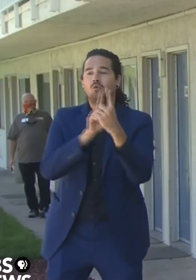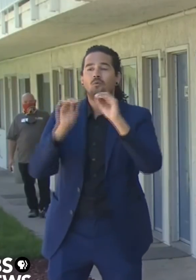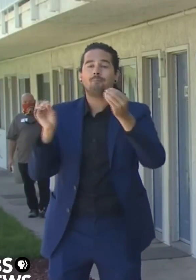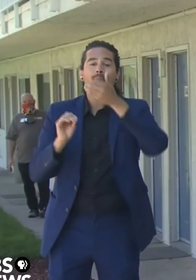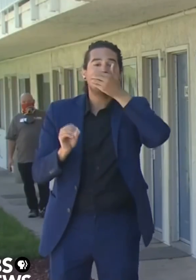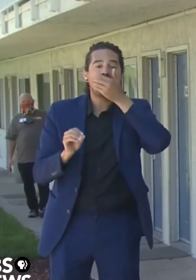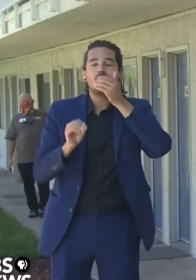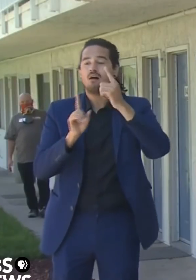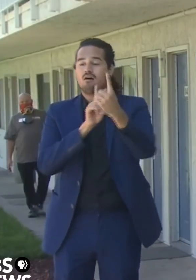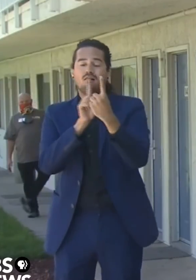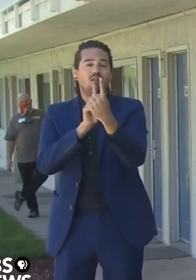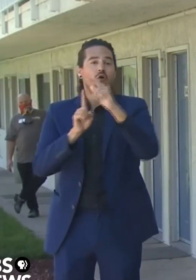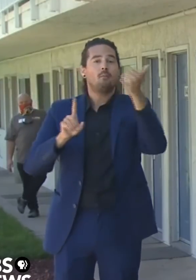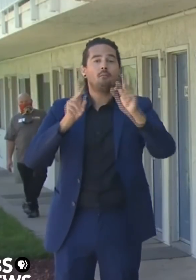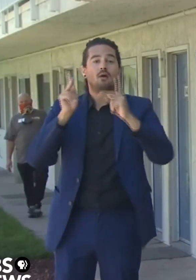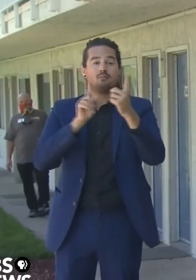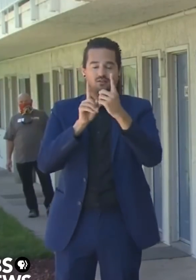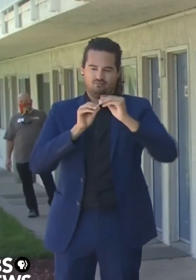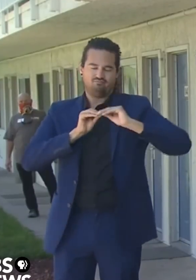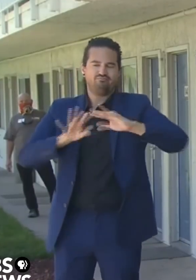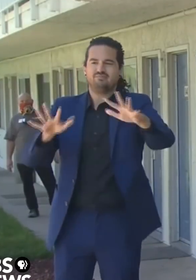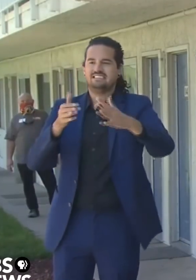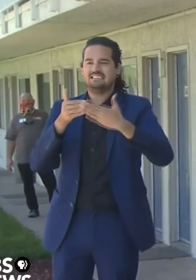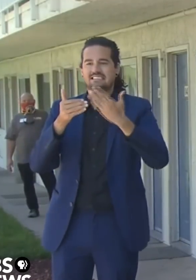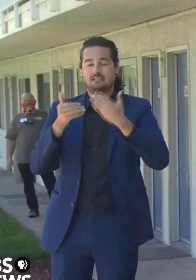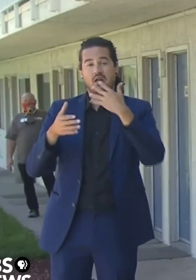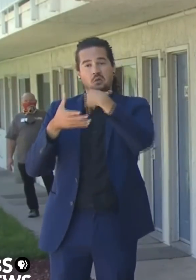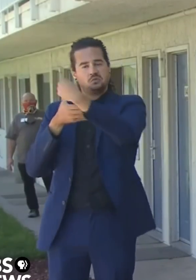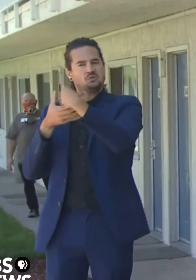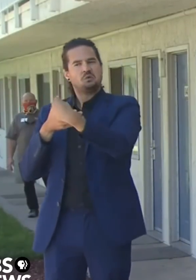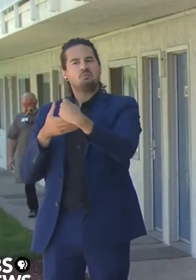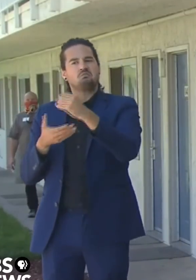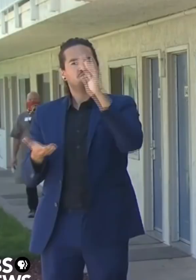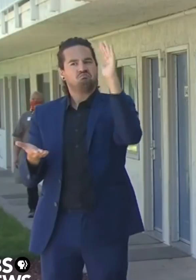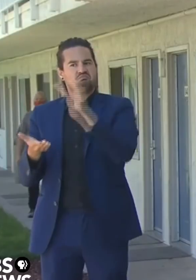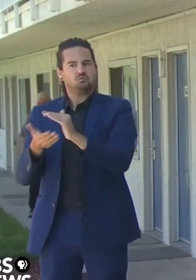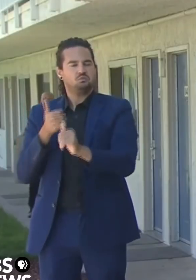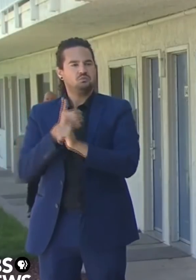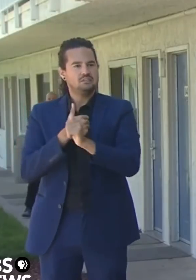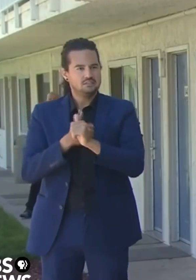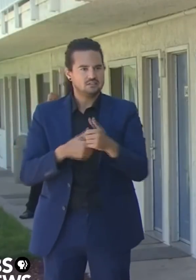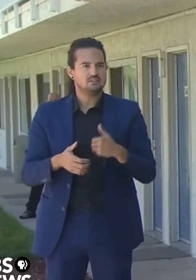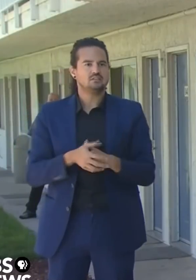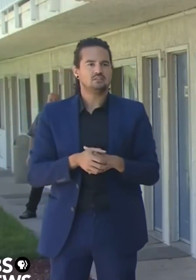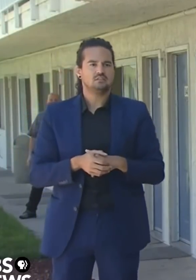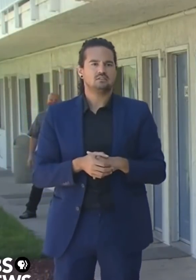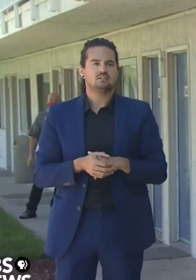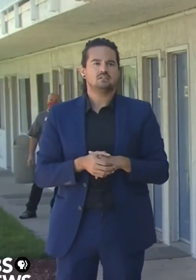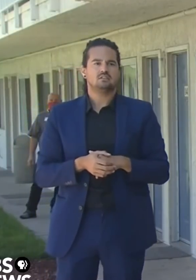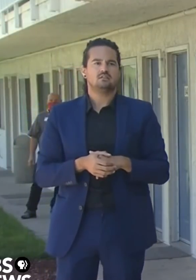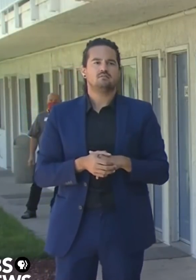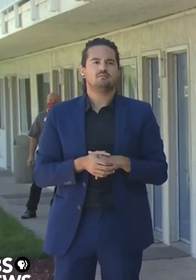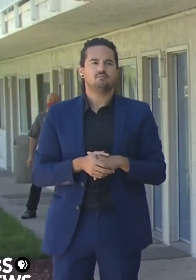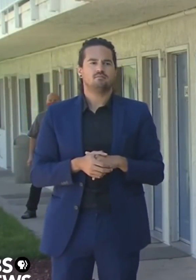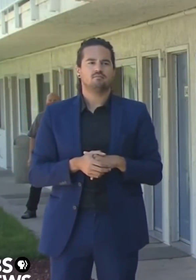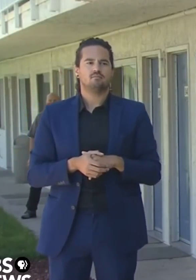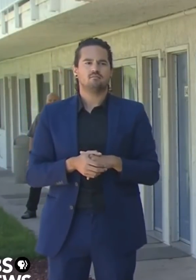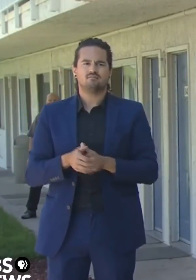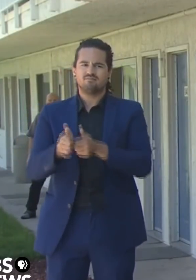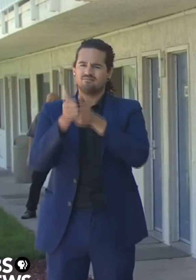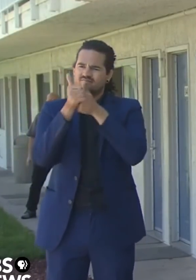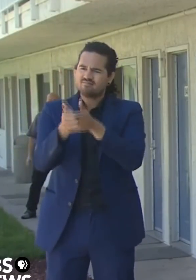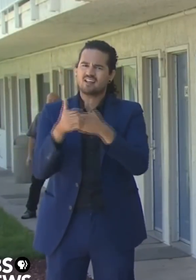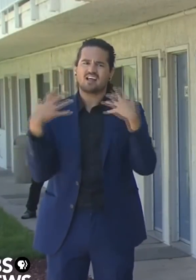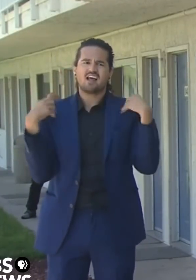stay at home orders or rather we'll start looking at the health orders and health directives in the counties in relationship to indoor versus outdoor